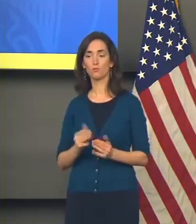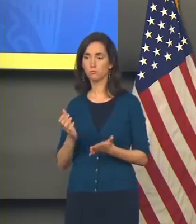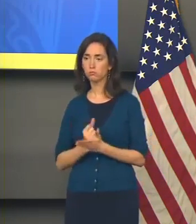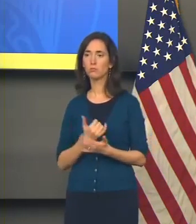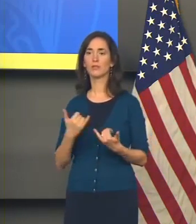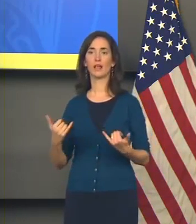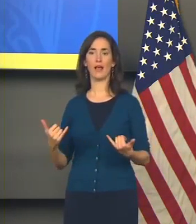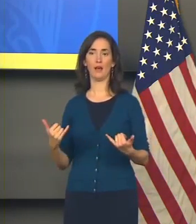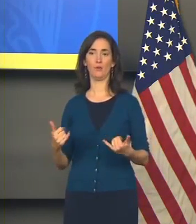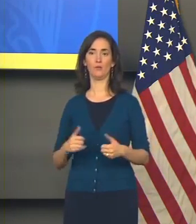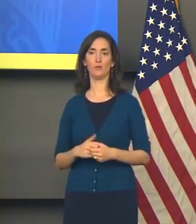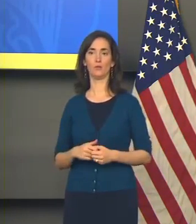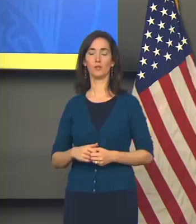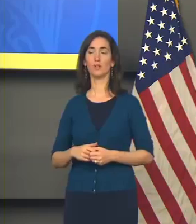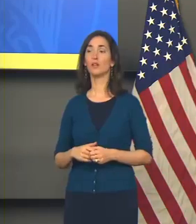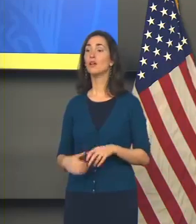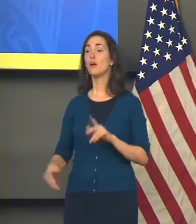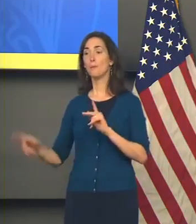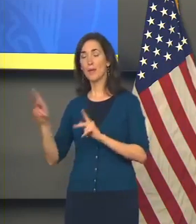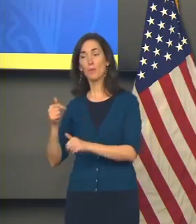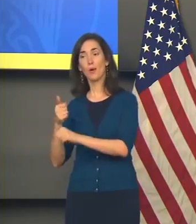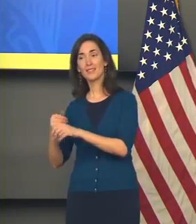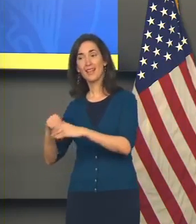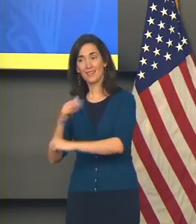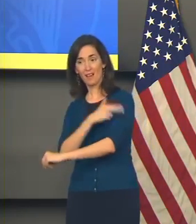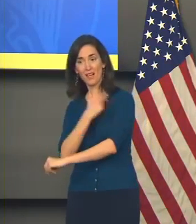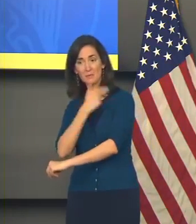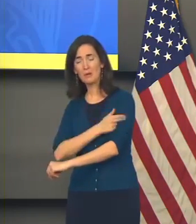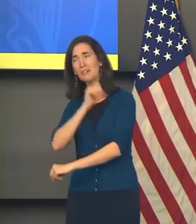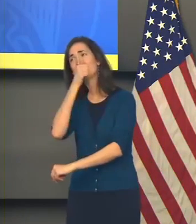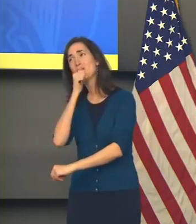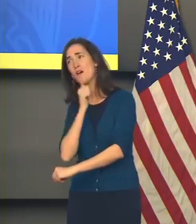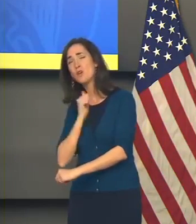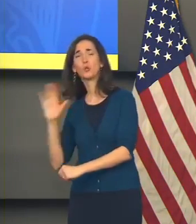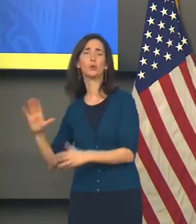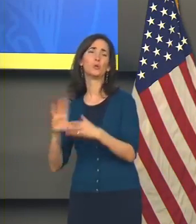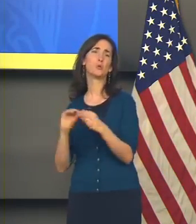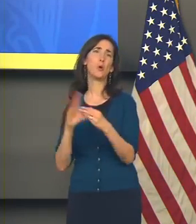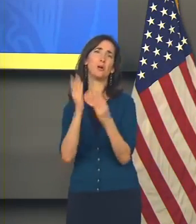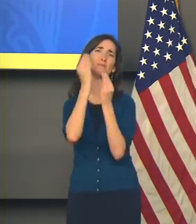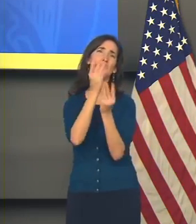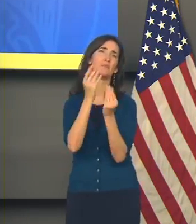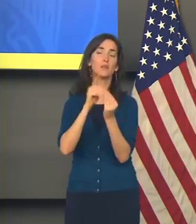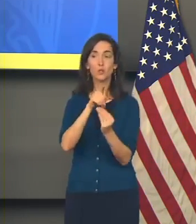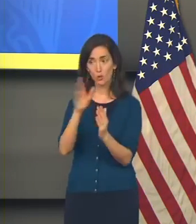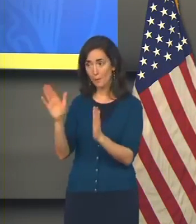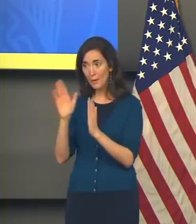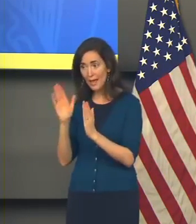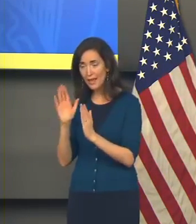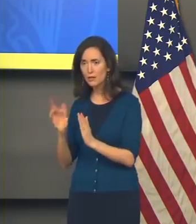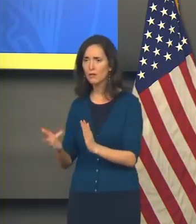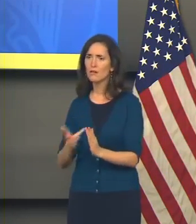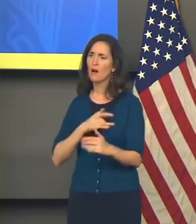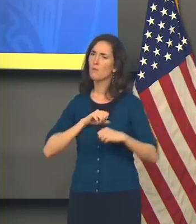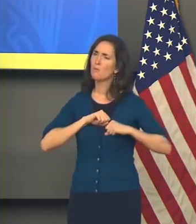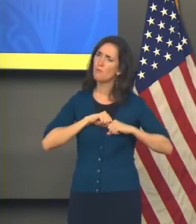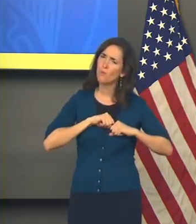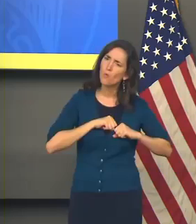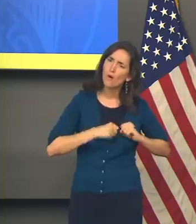And if you listen to the testimony of those people who are in the hospital suffering with COVID, that heart-wrenching